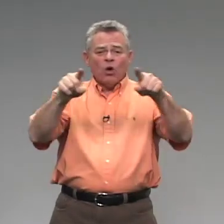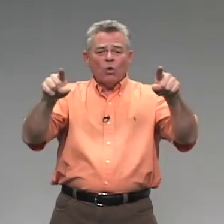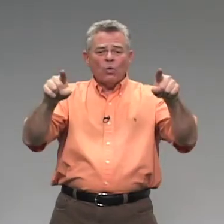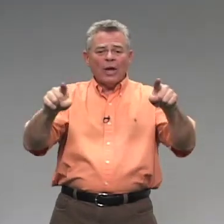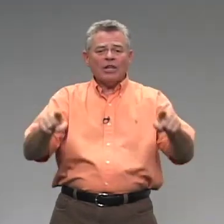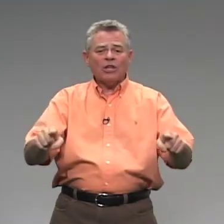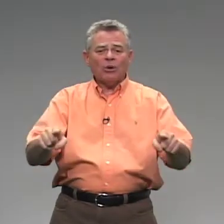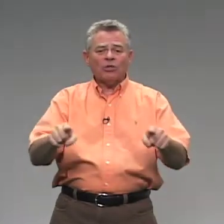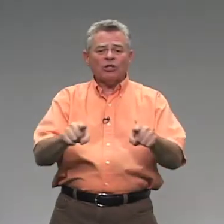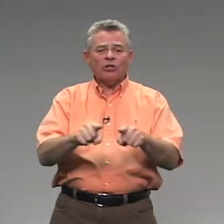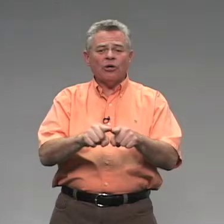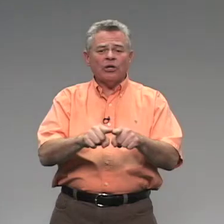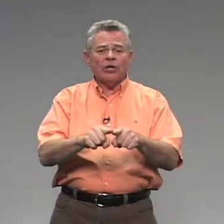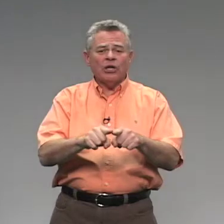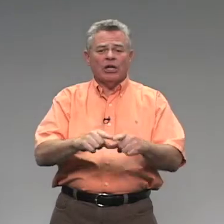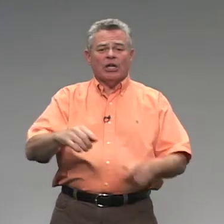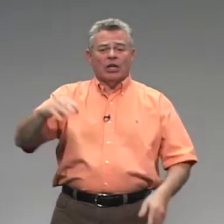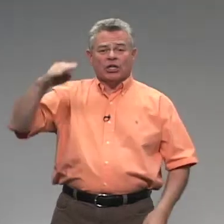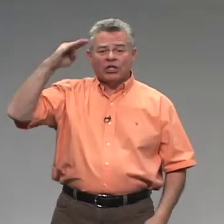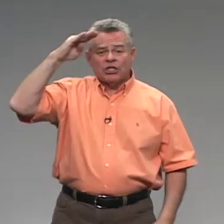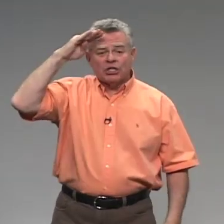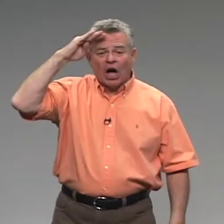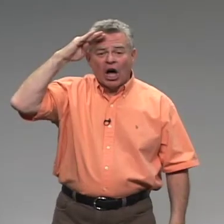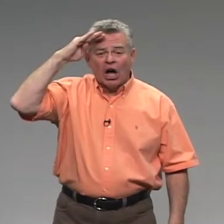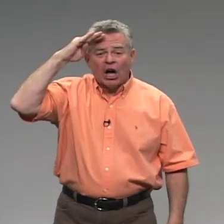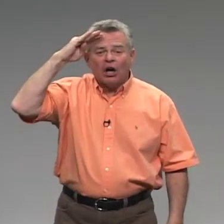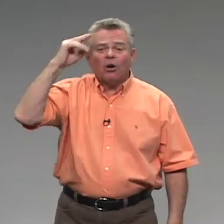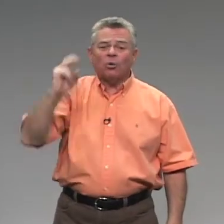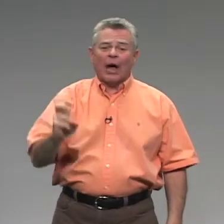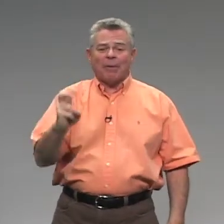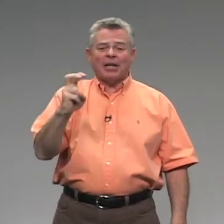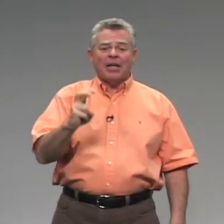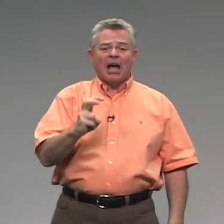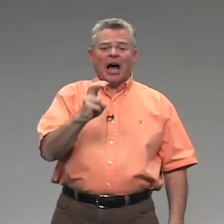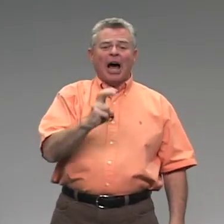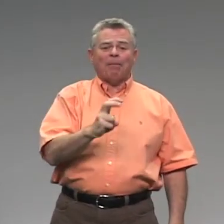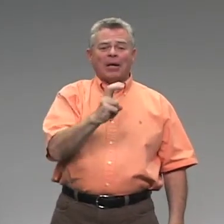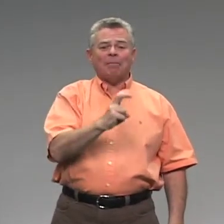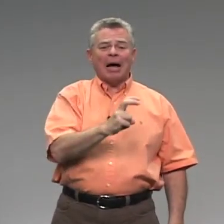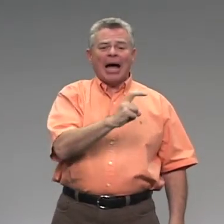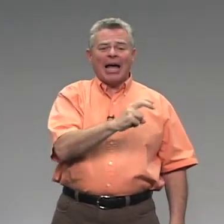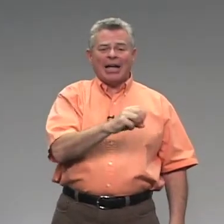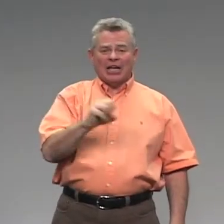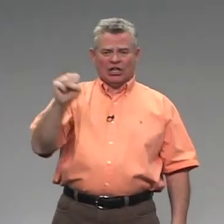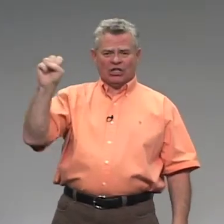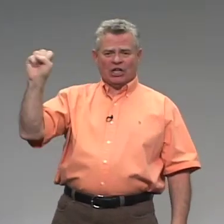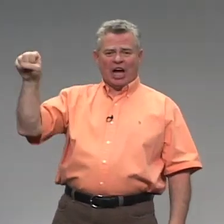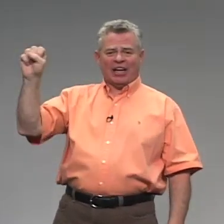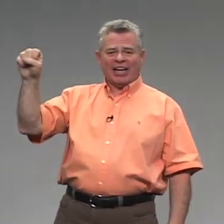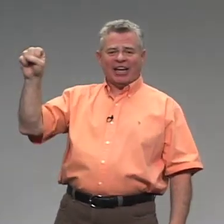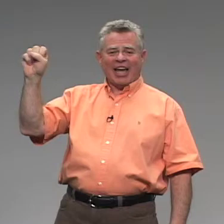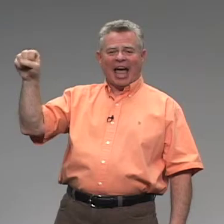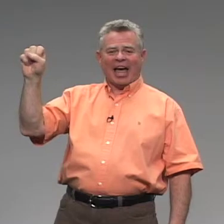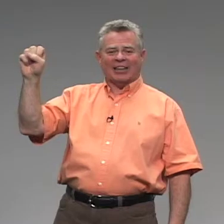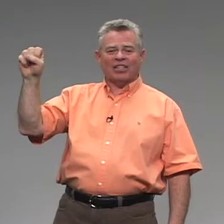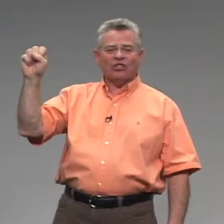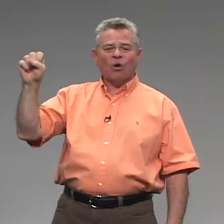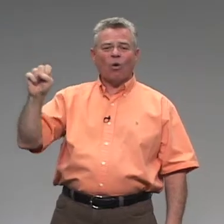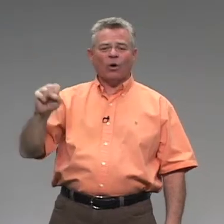window stood. Saw a rabbit hopping by, knocking at the door.